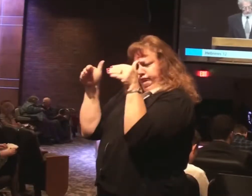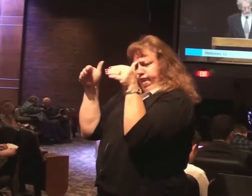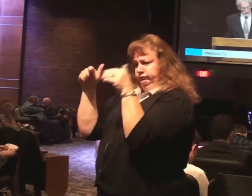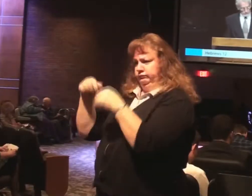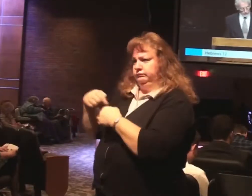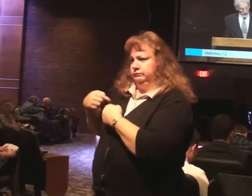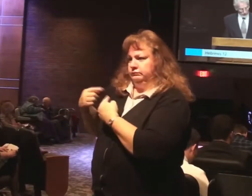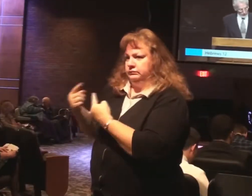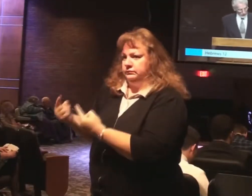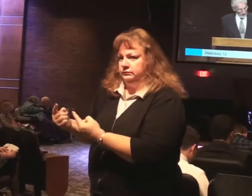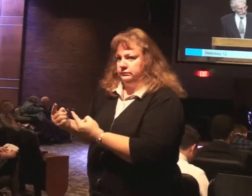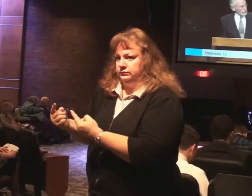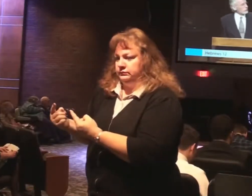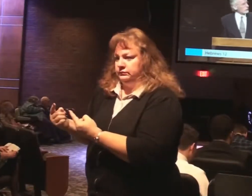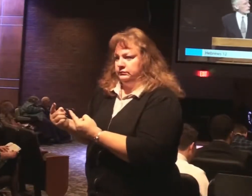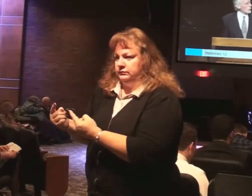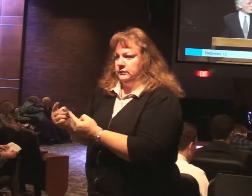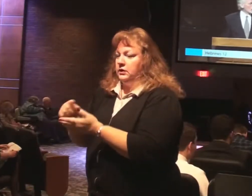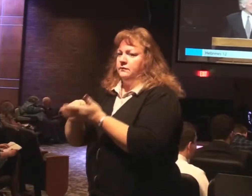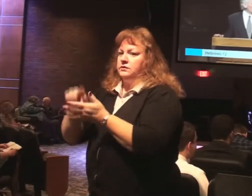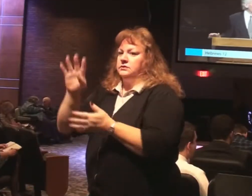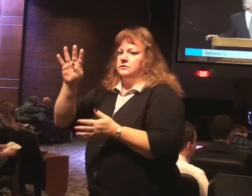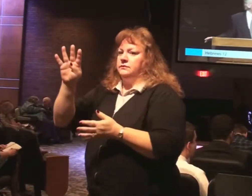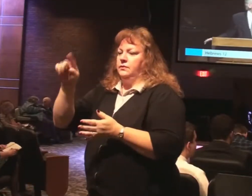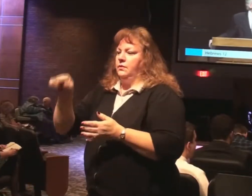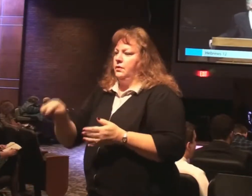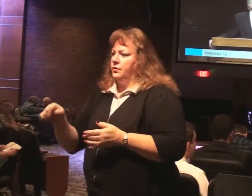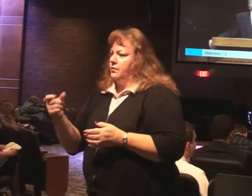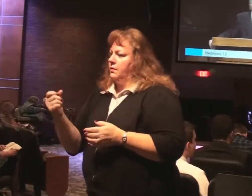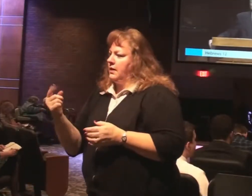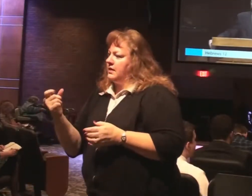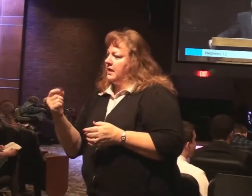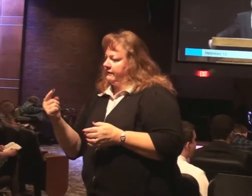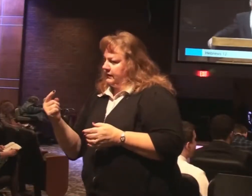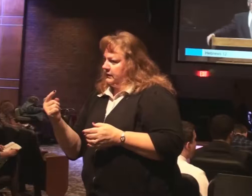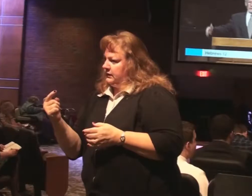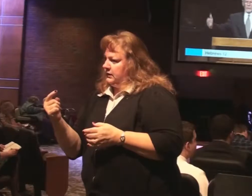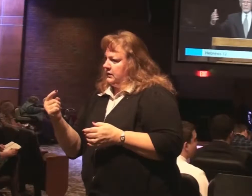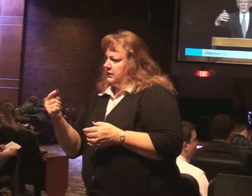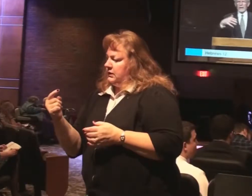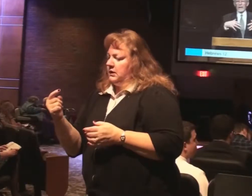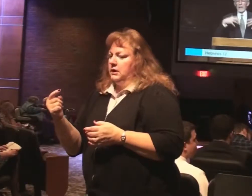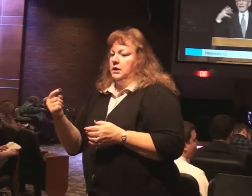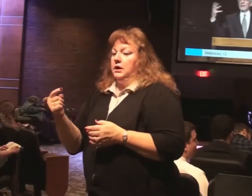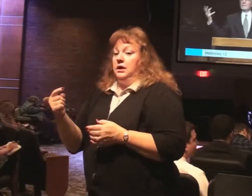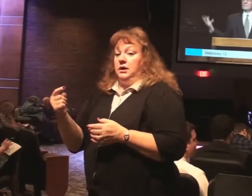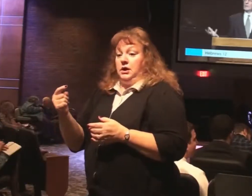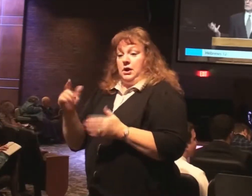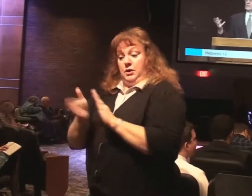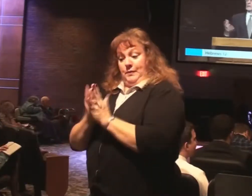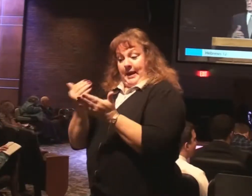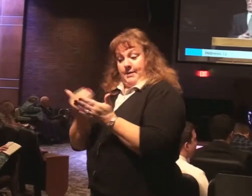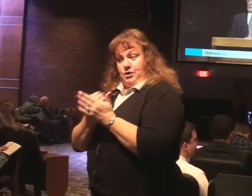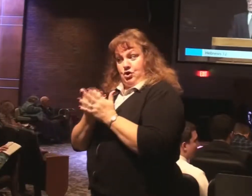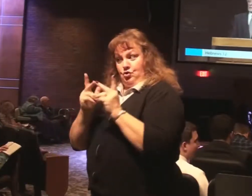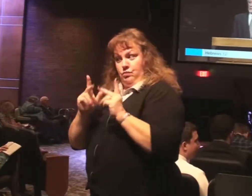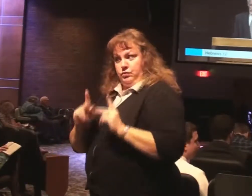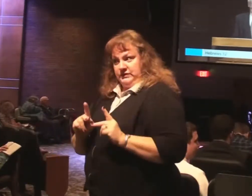in verses 4 to 11, he explained to them, when you were born again, to use the terminology from